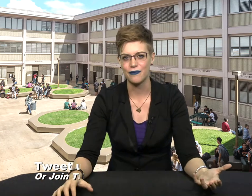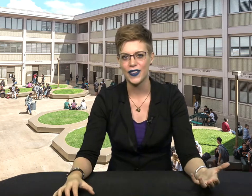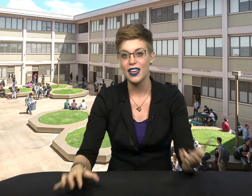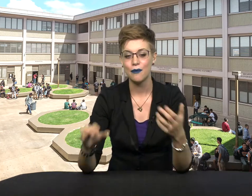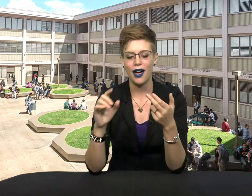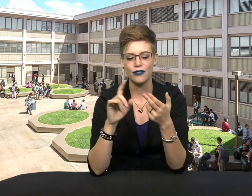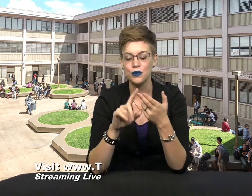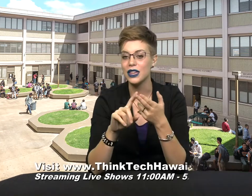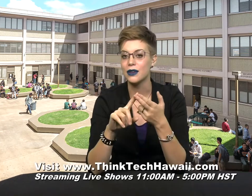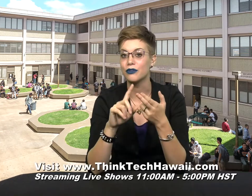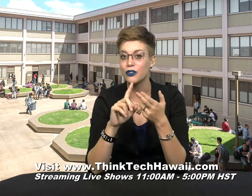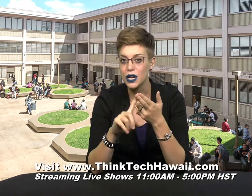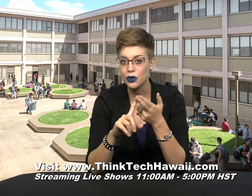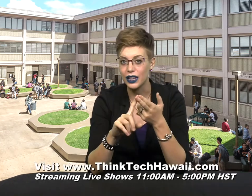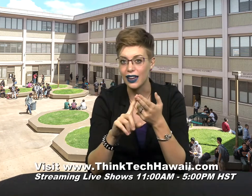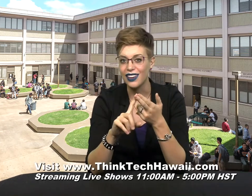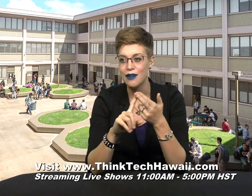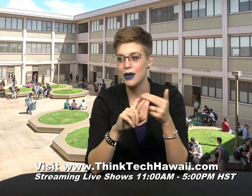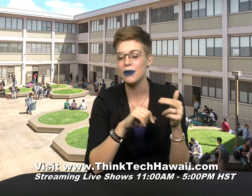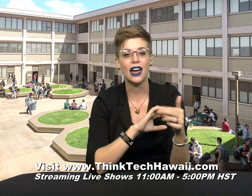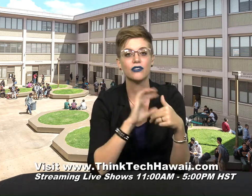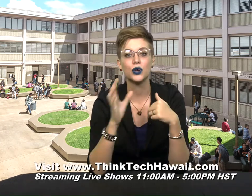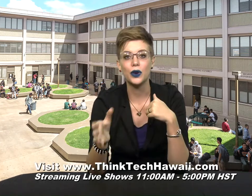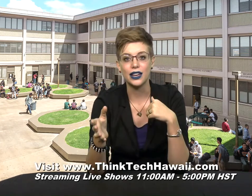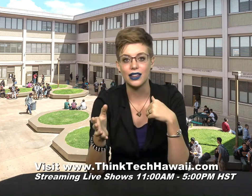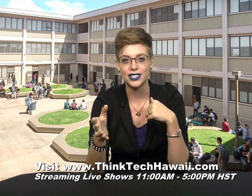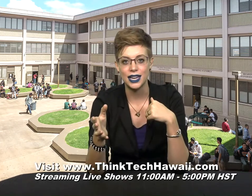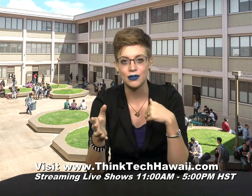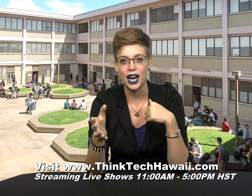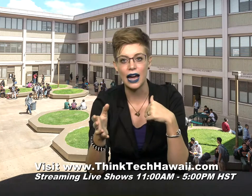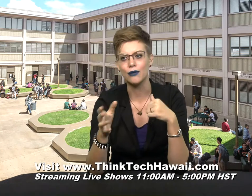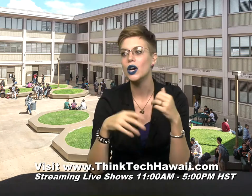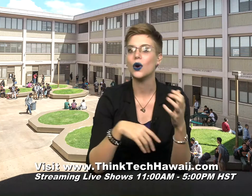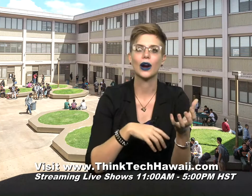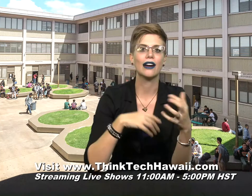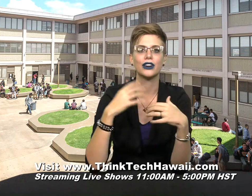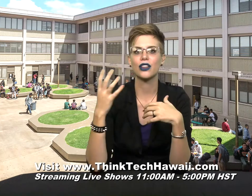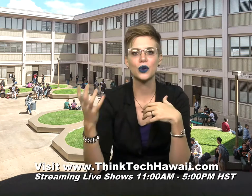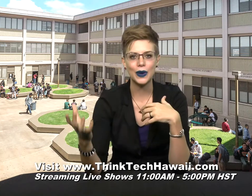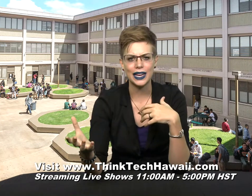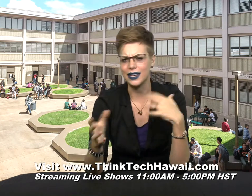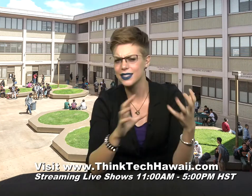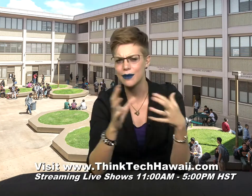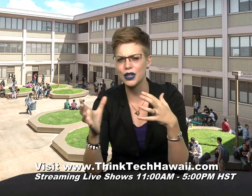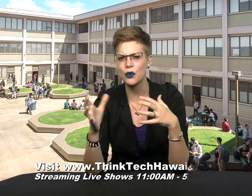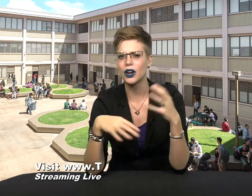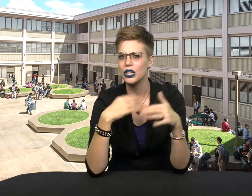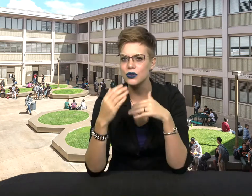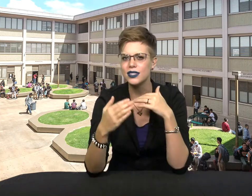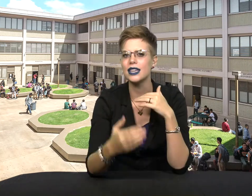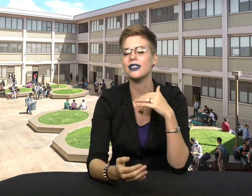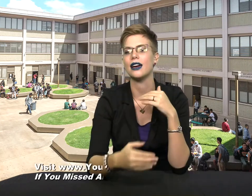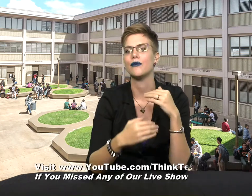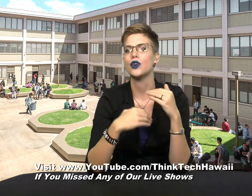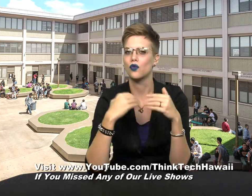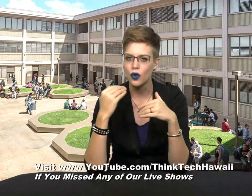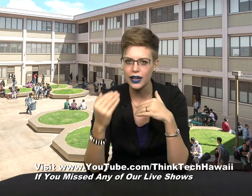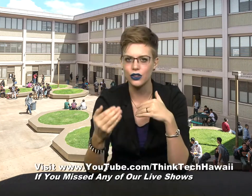But if you meet them frequently, maybe every week at the same time or every other weekend, something where you see them regularly,